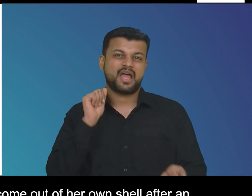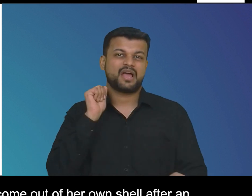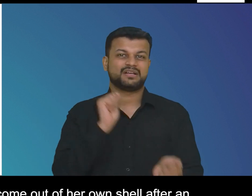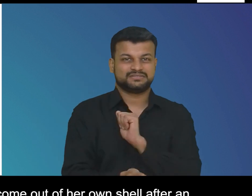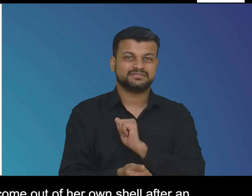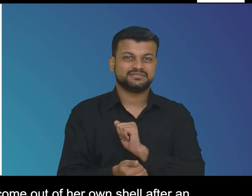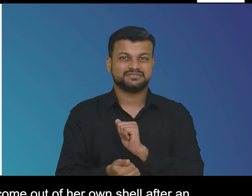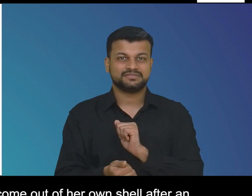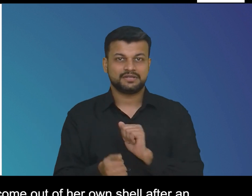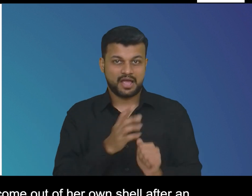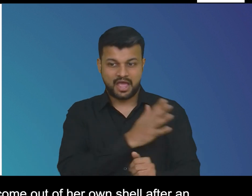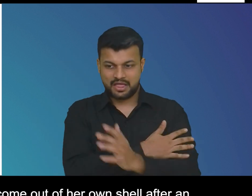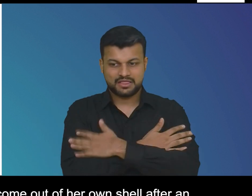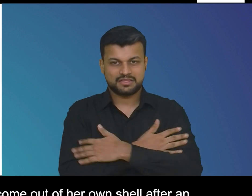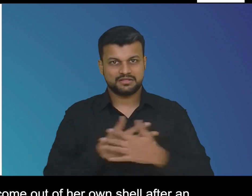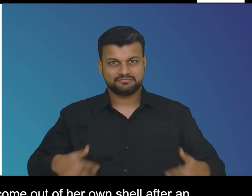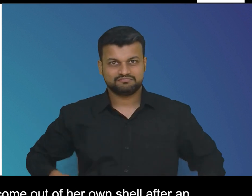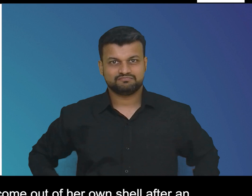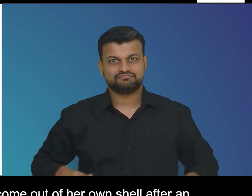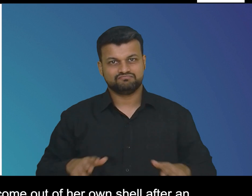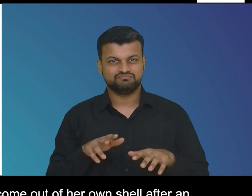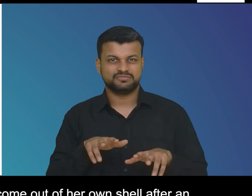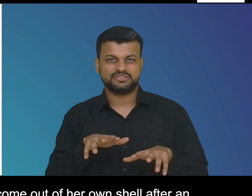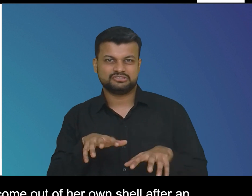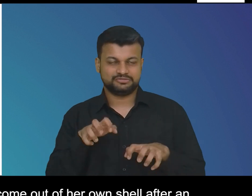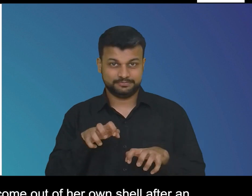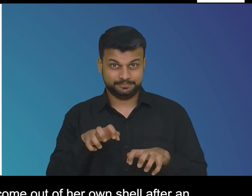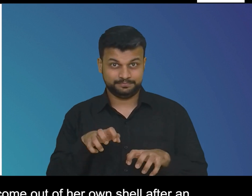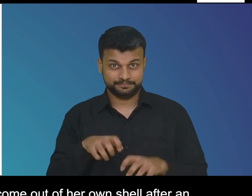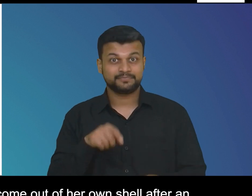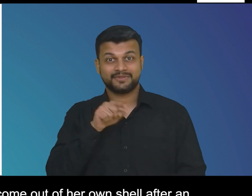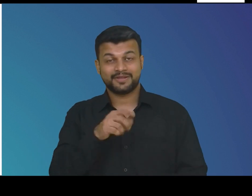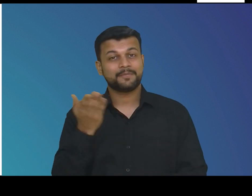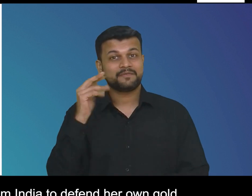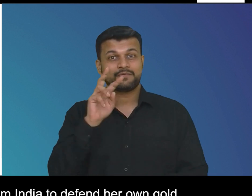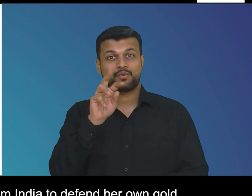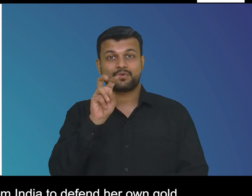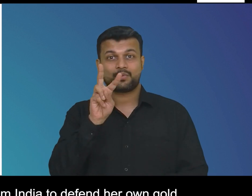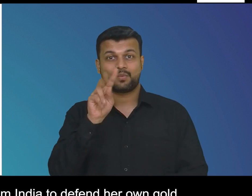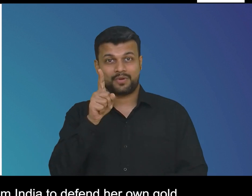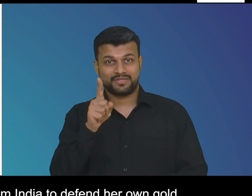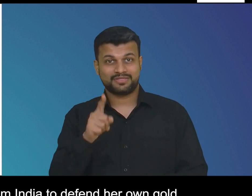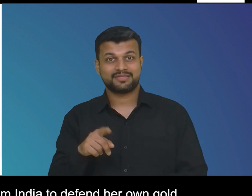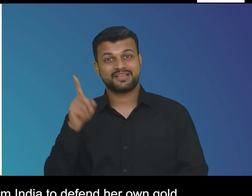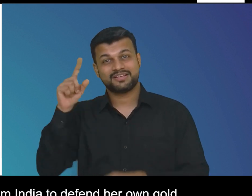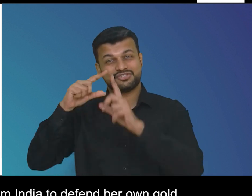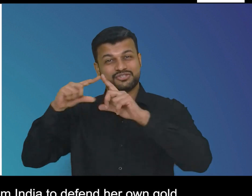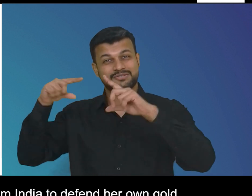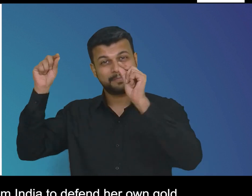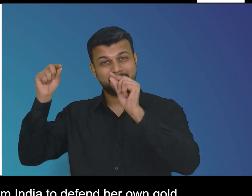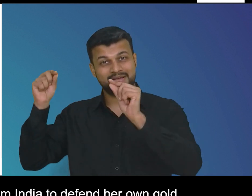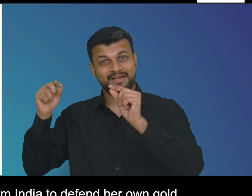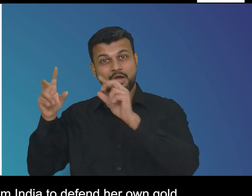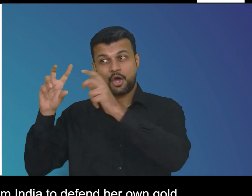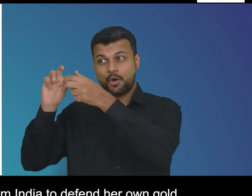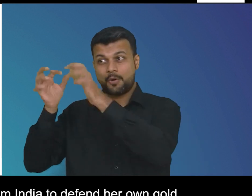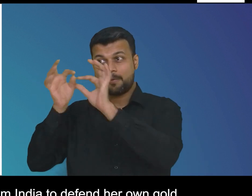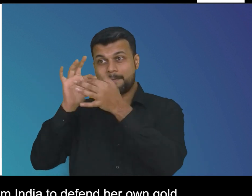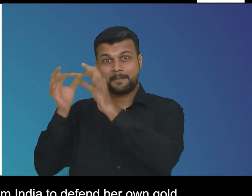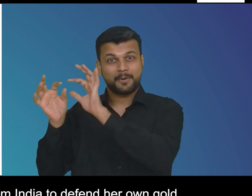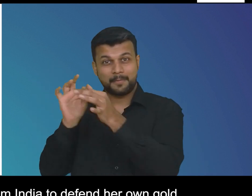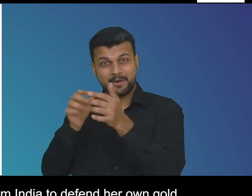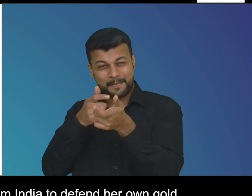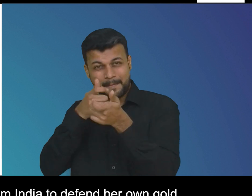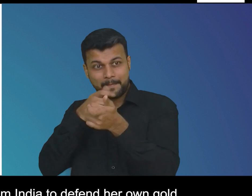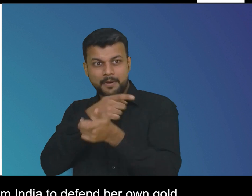shell after an accident in 2012 left her with paraplegia avni is also one of the only athletes from india to defend